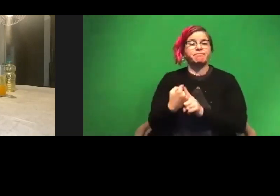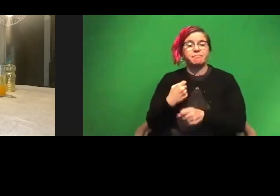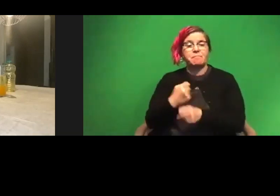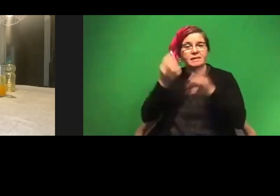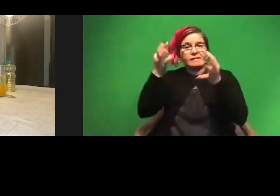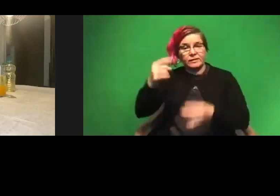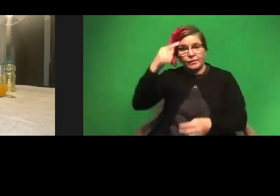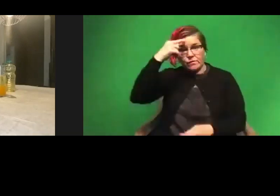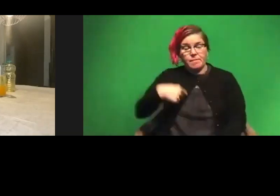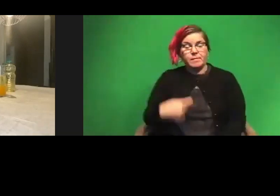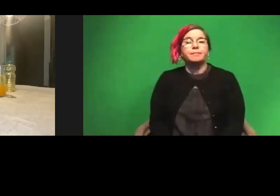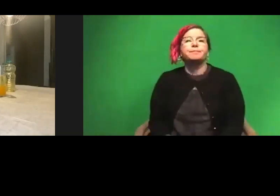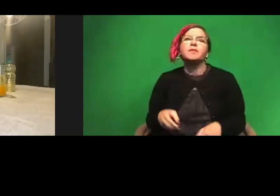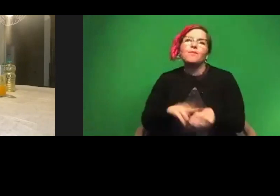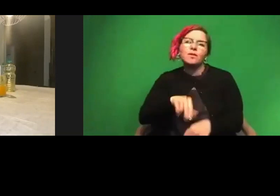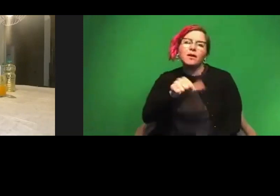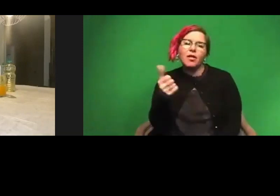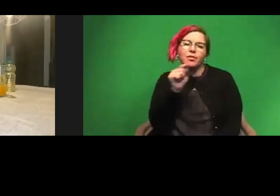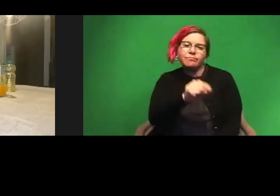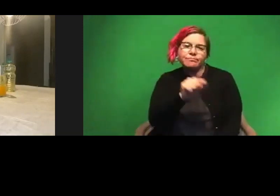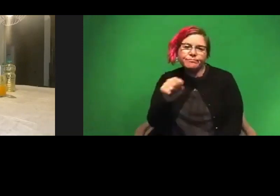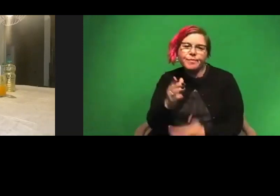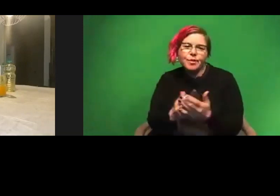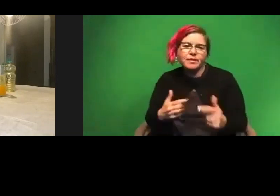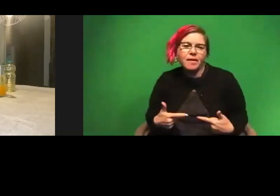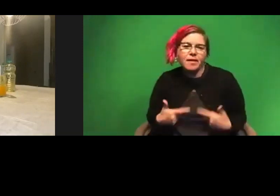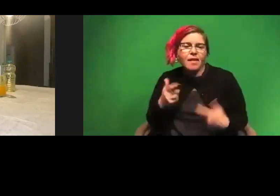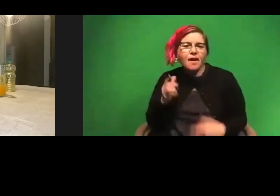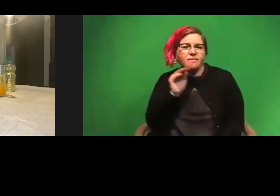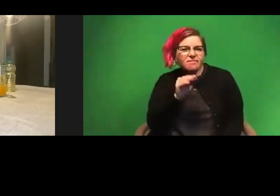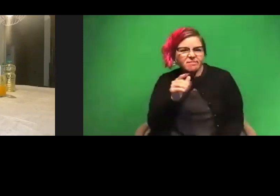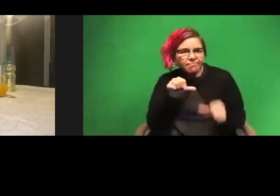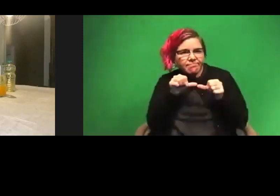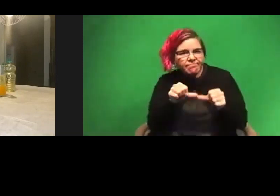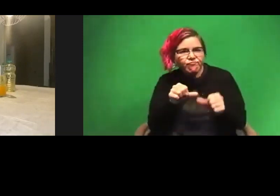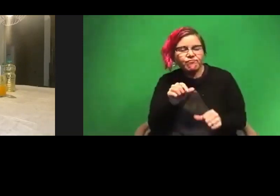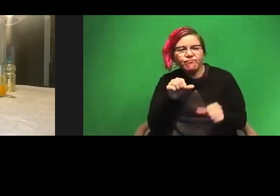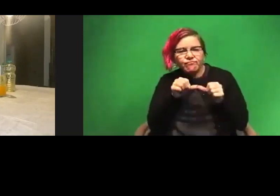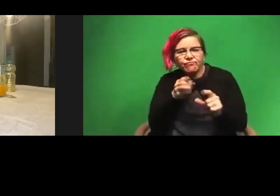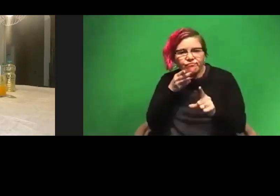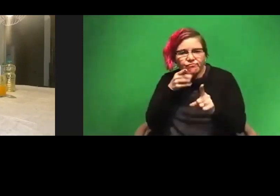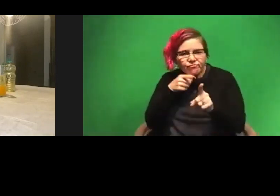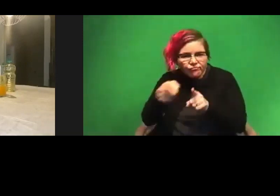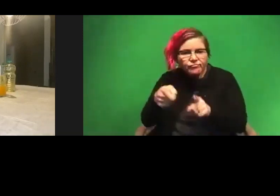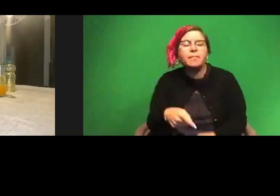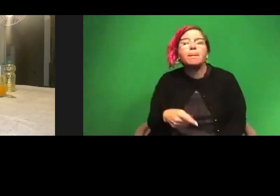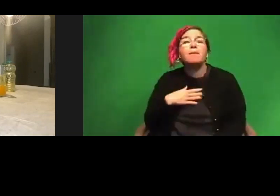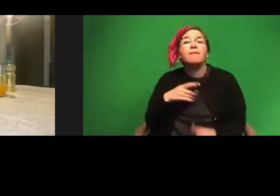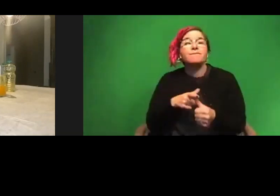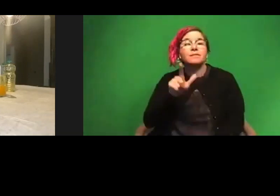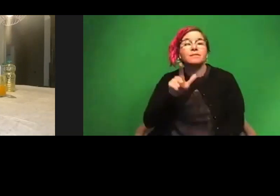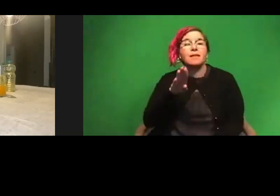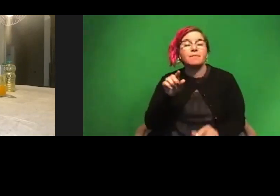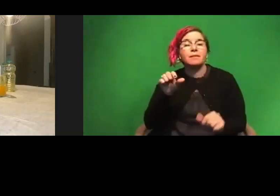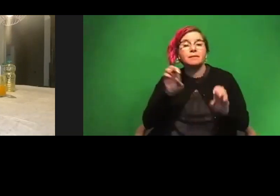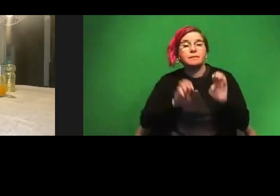of course it was other parts of my life that said, Hey, yeah, keep continuing in that direction. So my first laboratory experience, I